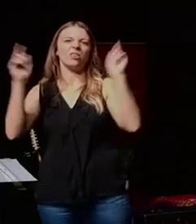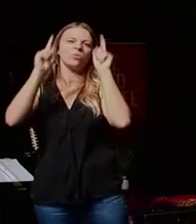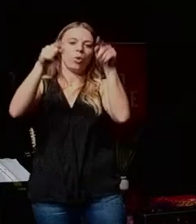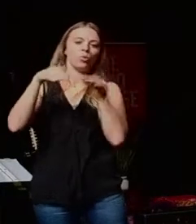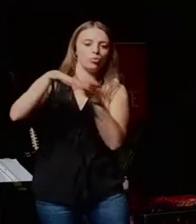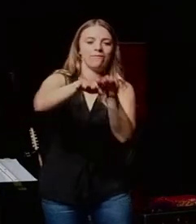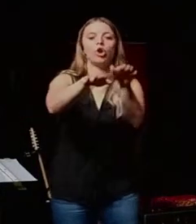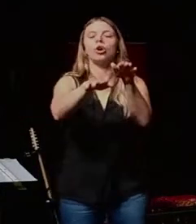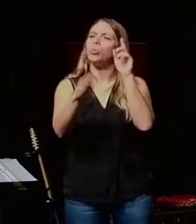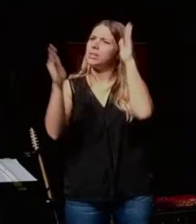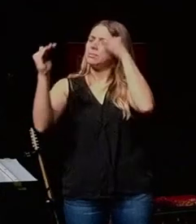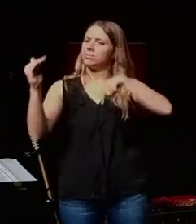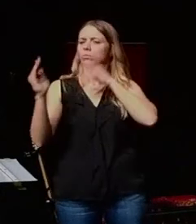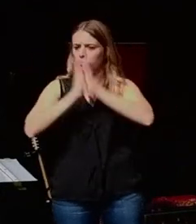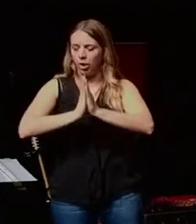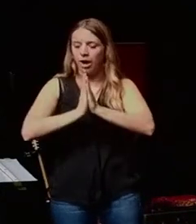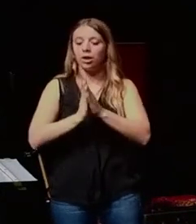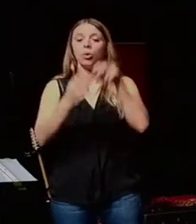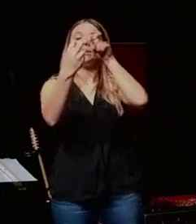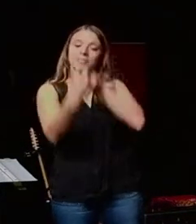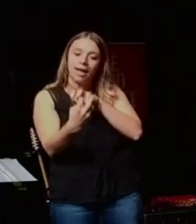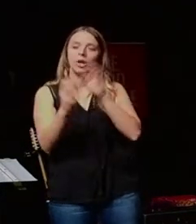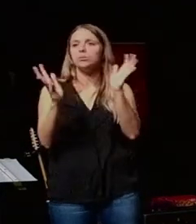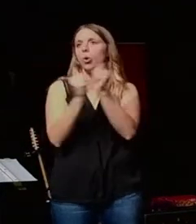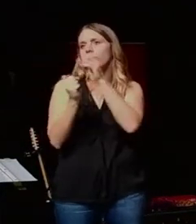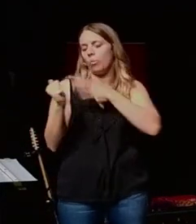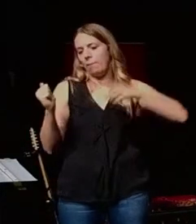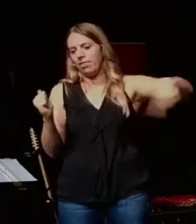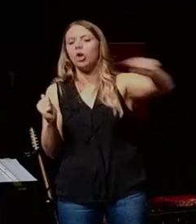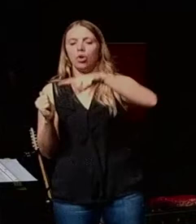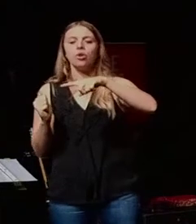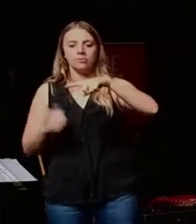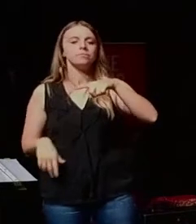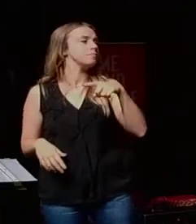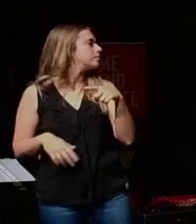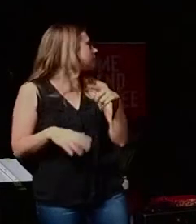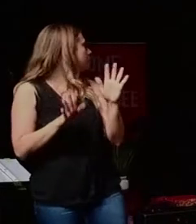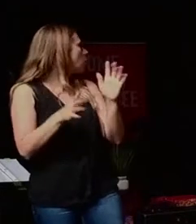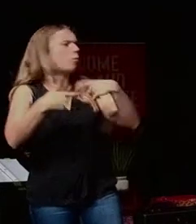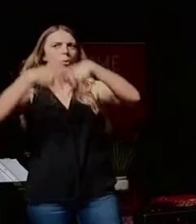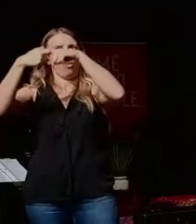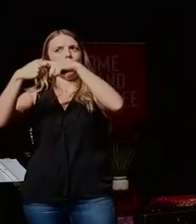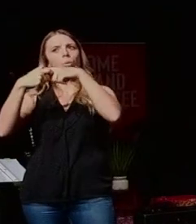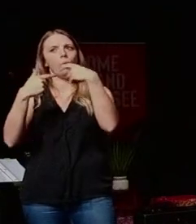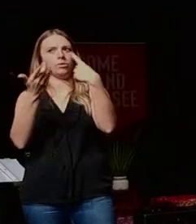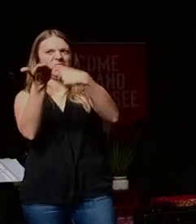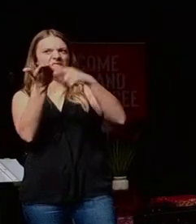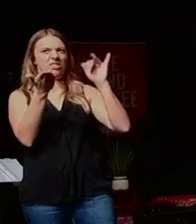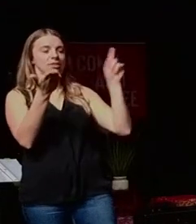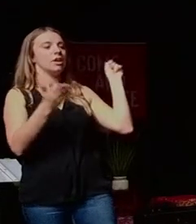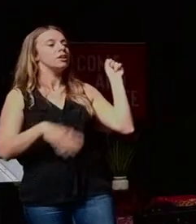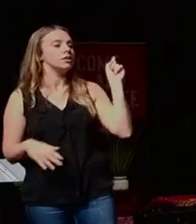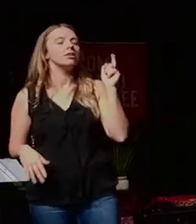place of prayer. We sat down and began to speak to the women who had gathered there. So, just, I want to stop there for just a second because it's really,